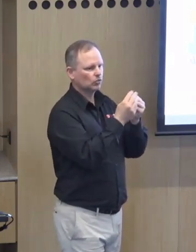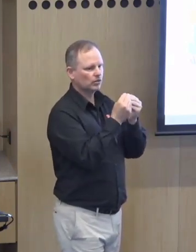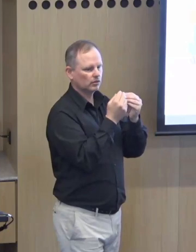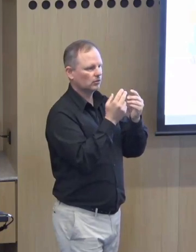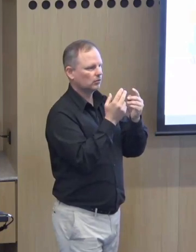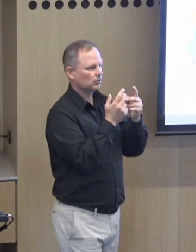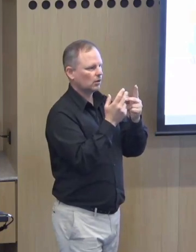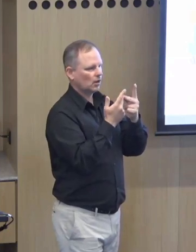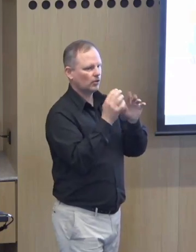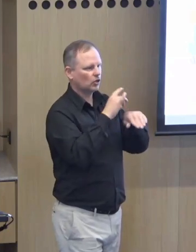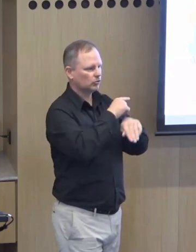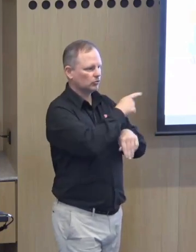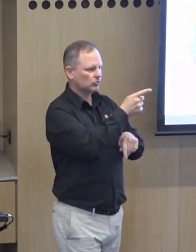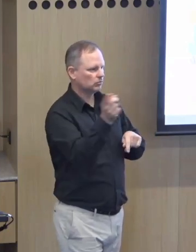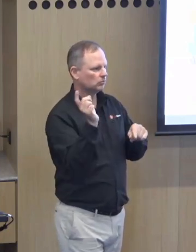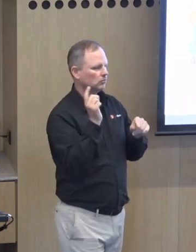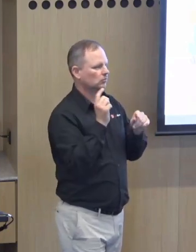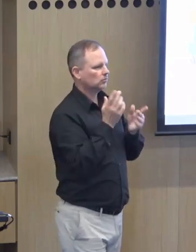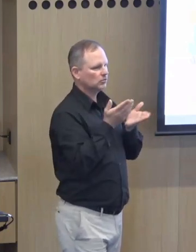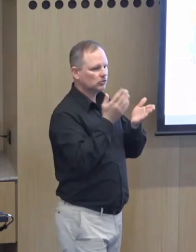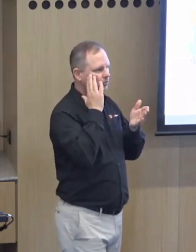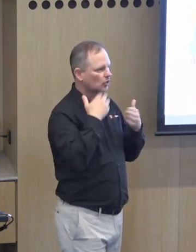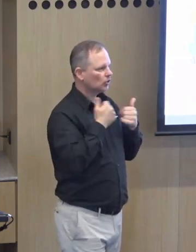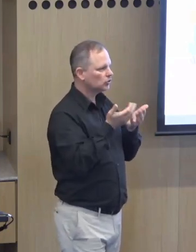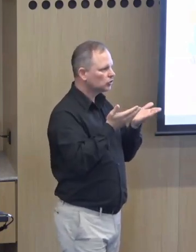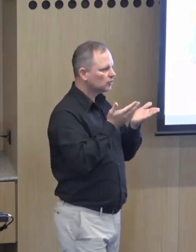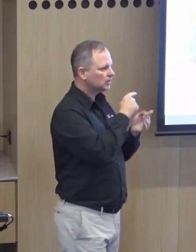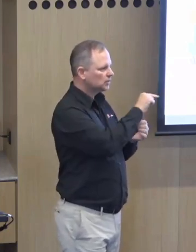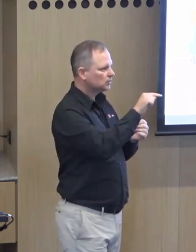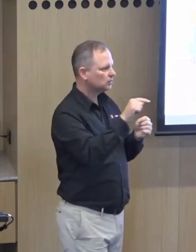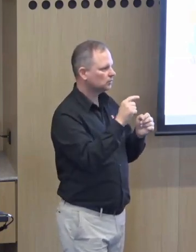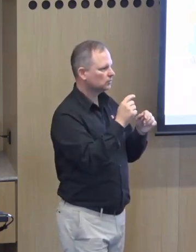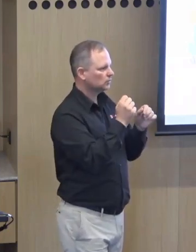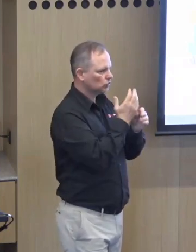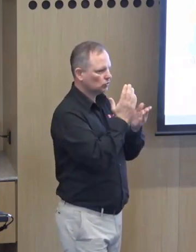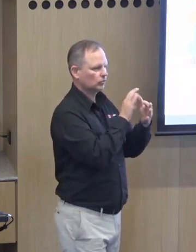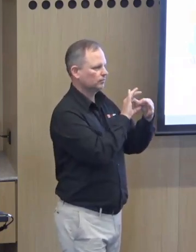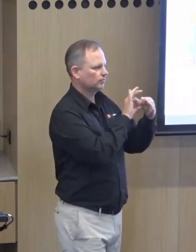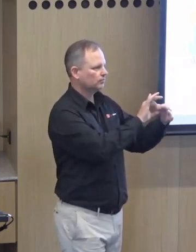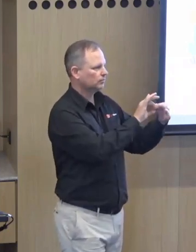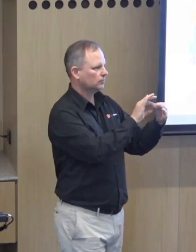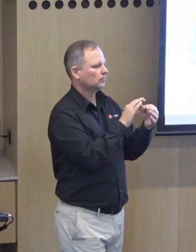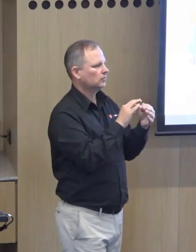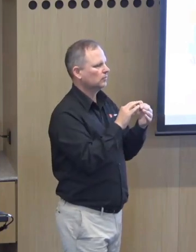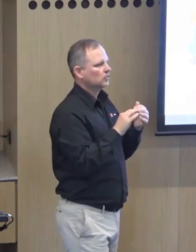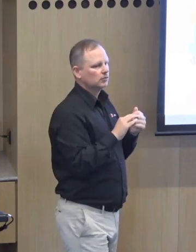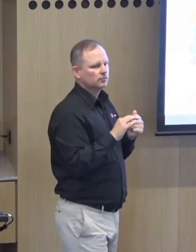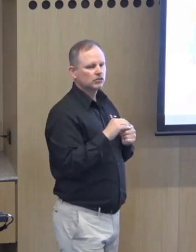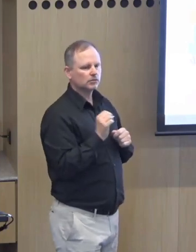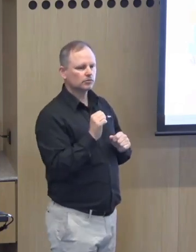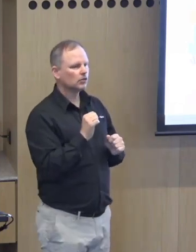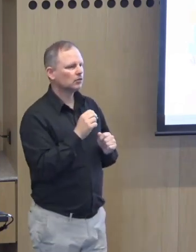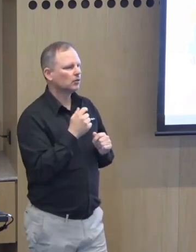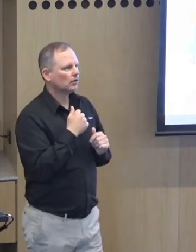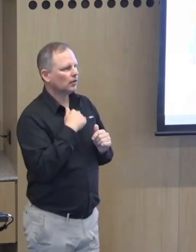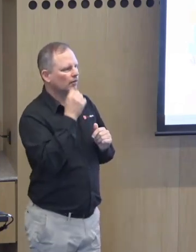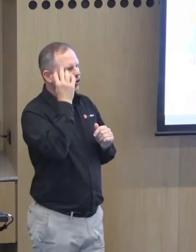There needs to obviously there needs to be a very good relationship with that consultation and the hospital for example in this case.